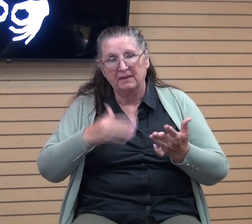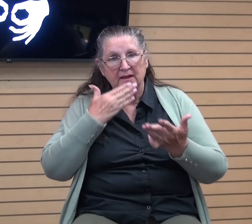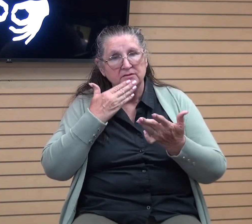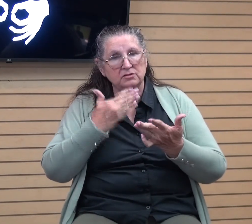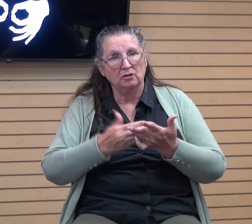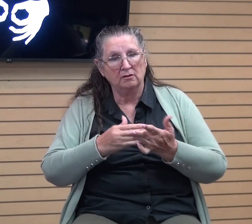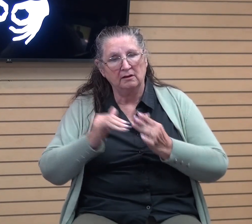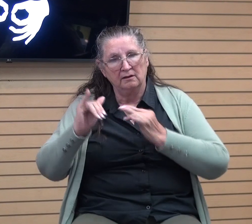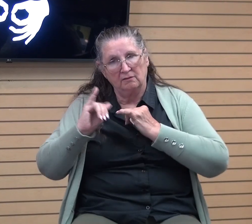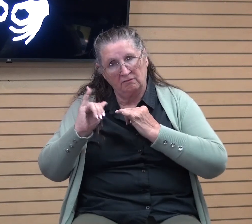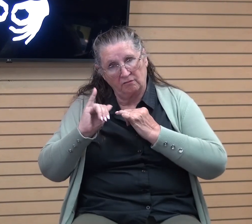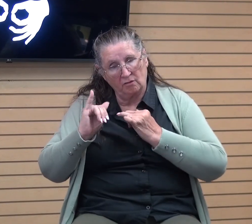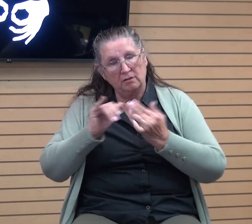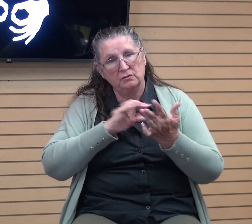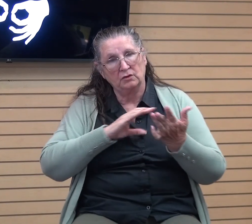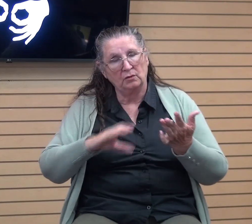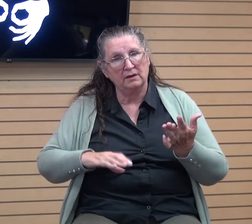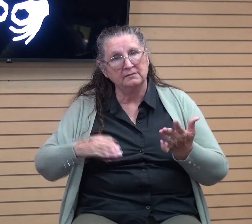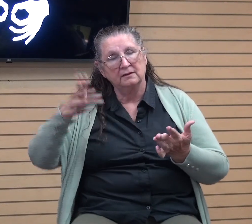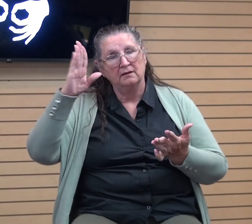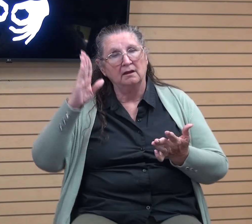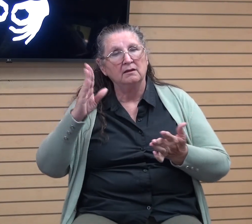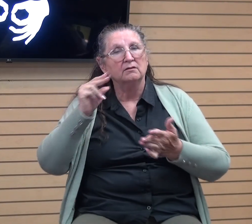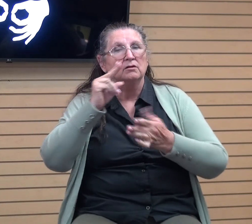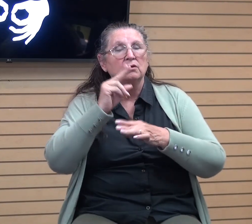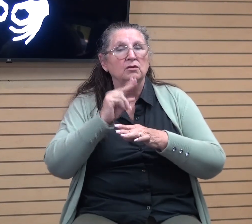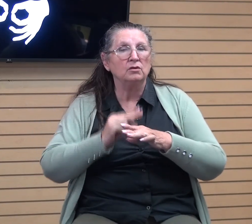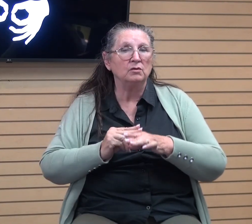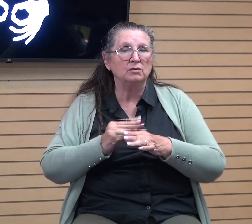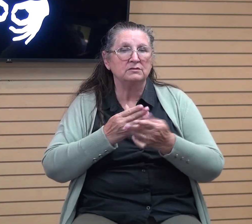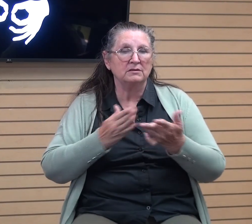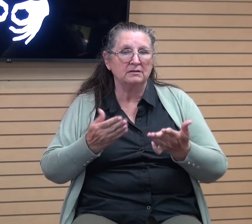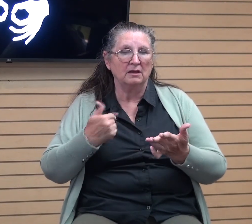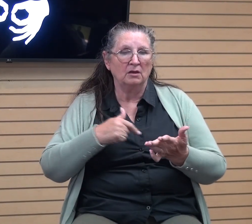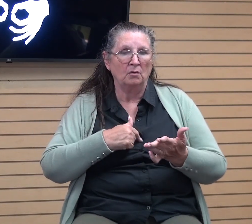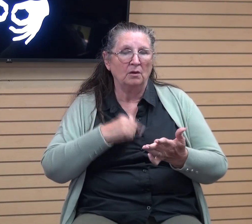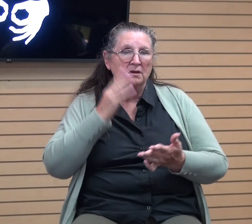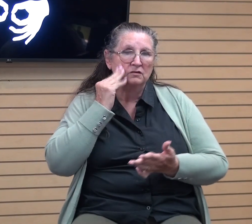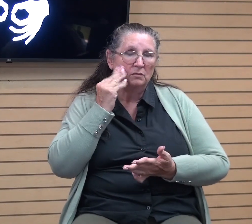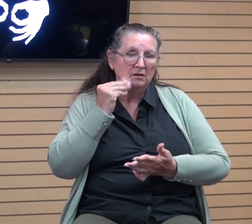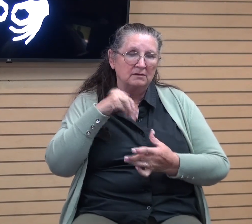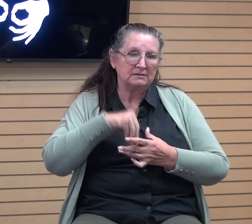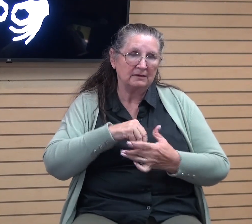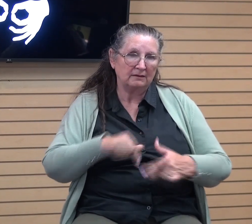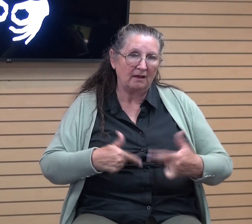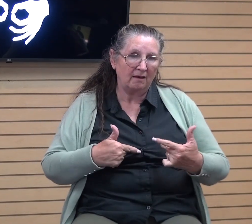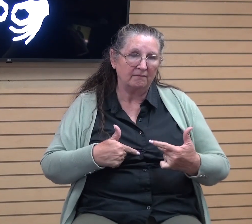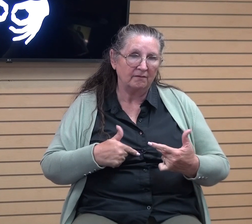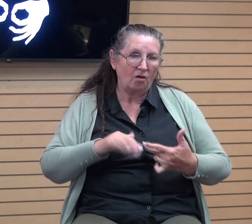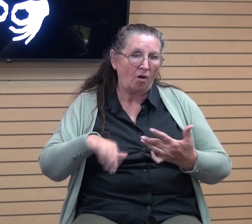conformity to Christ. God is going to use the things we go through in life, all things,